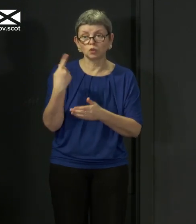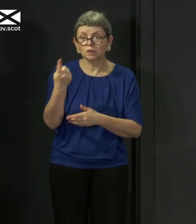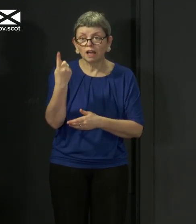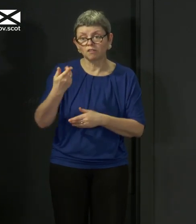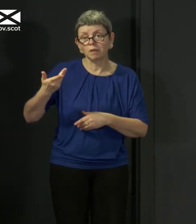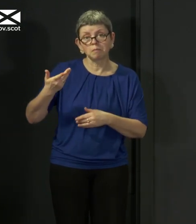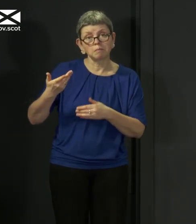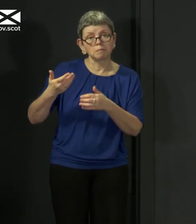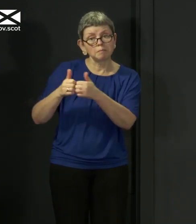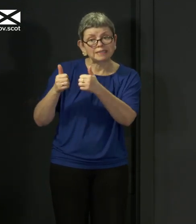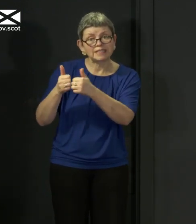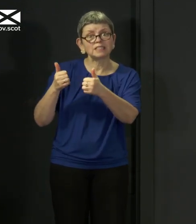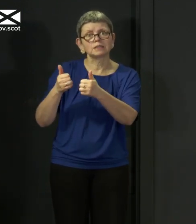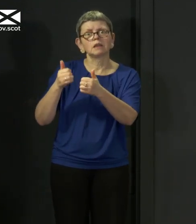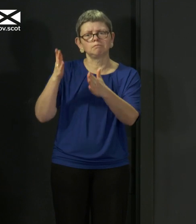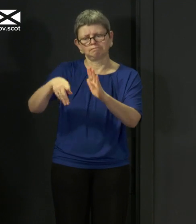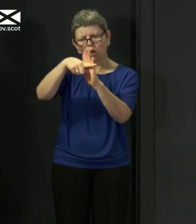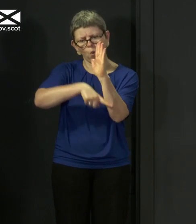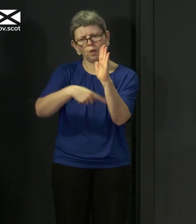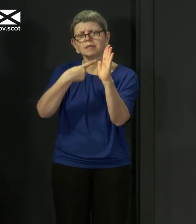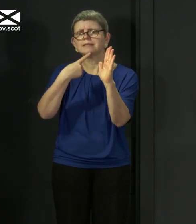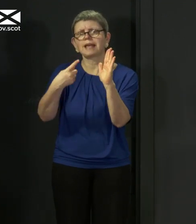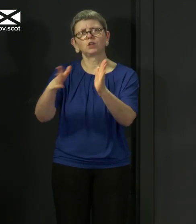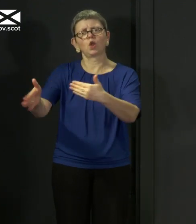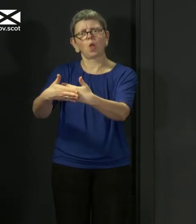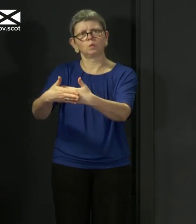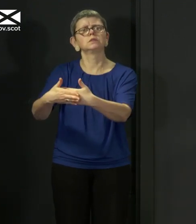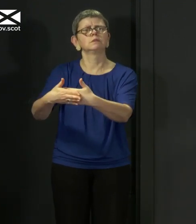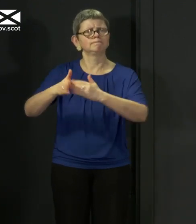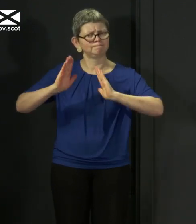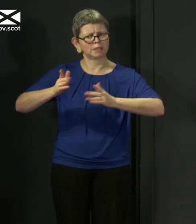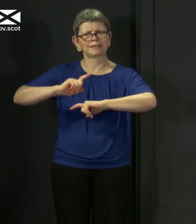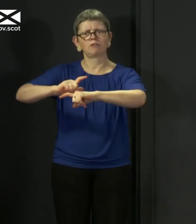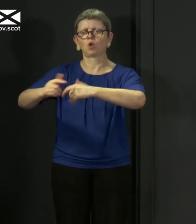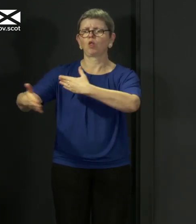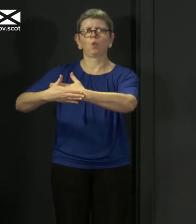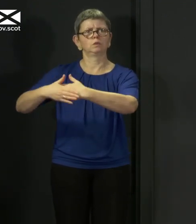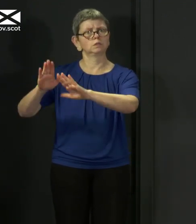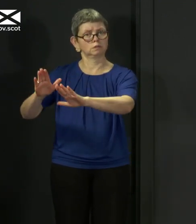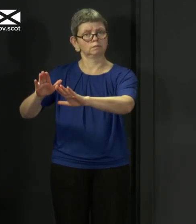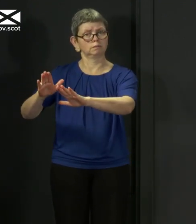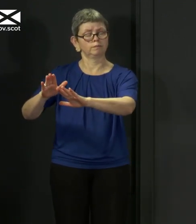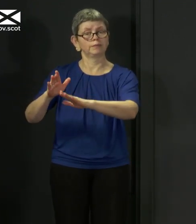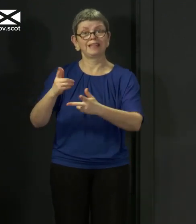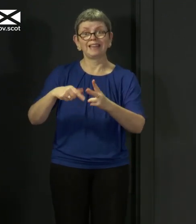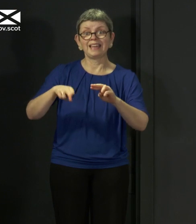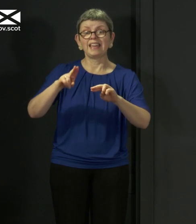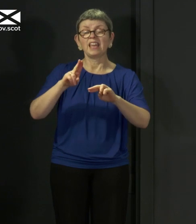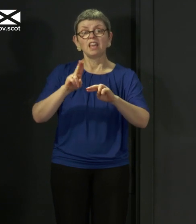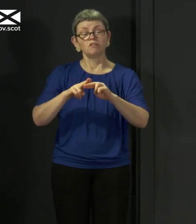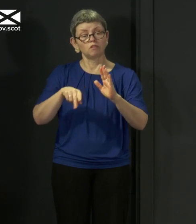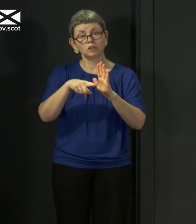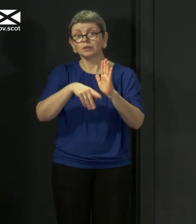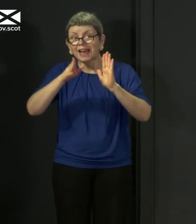those required by law to close, then obviously you should remain closed. But if you're not in that category, but chose to close